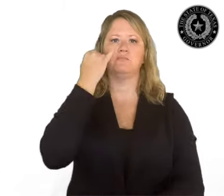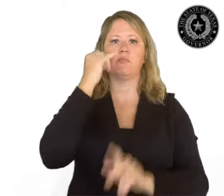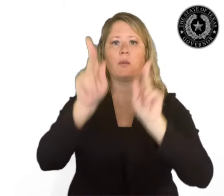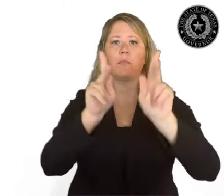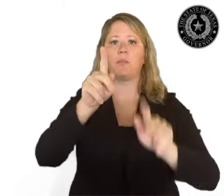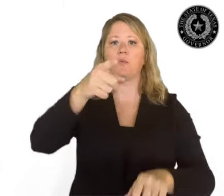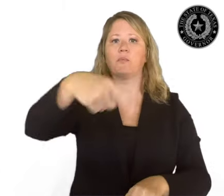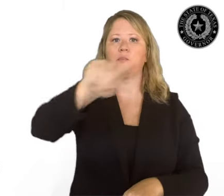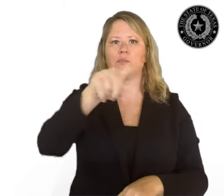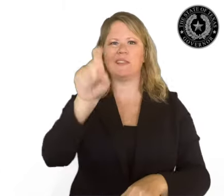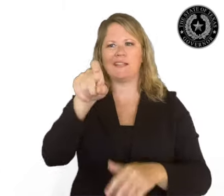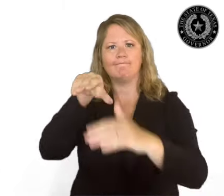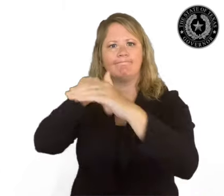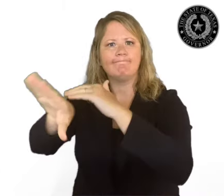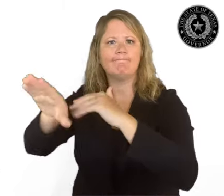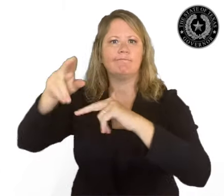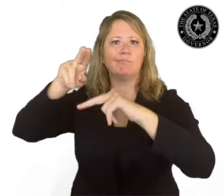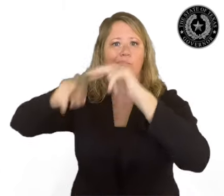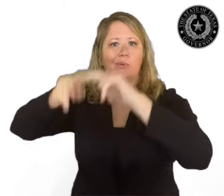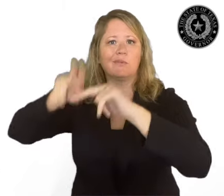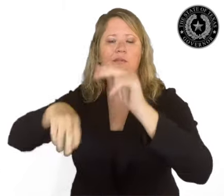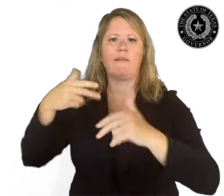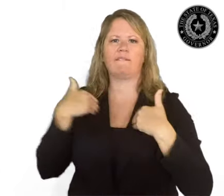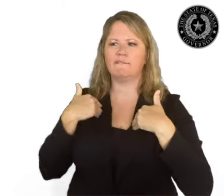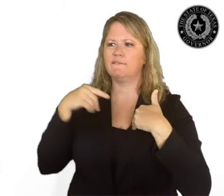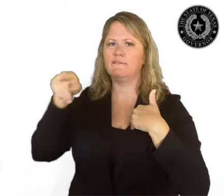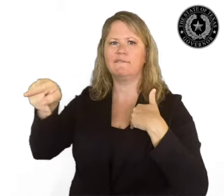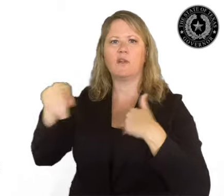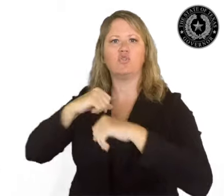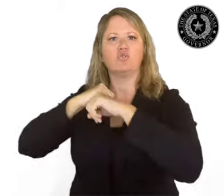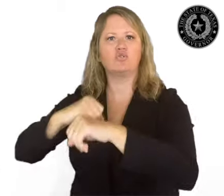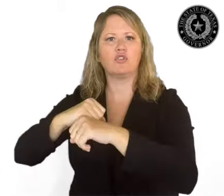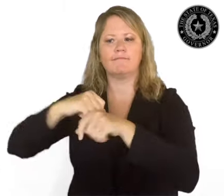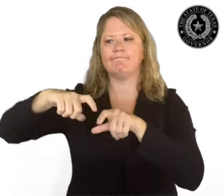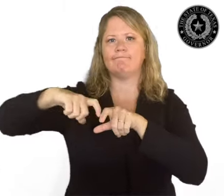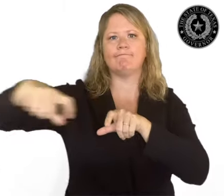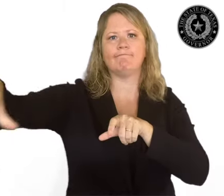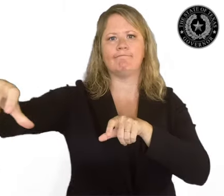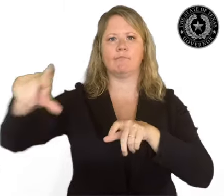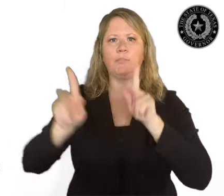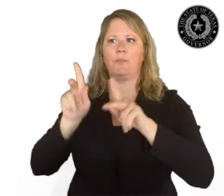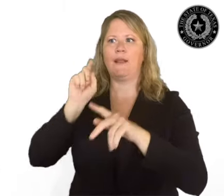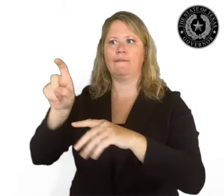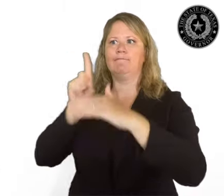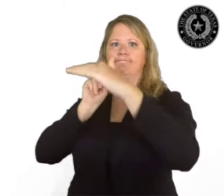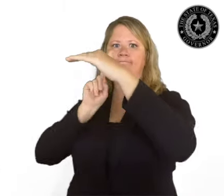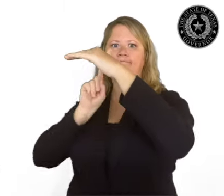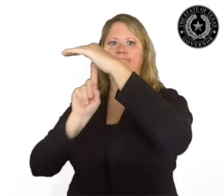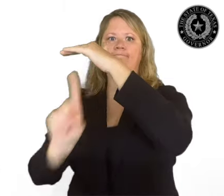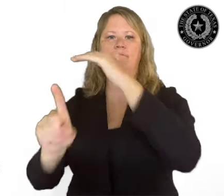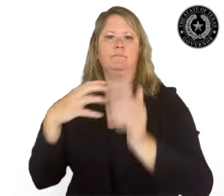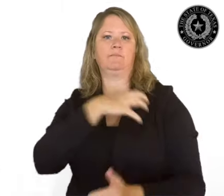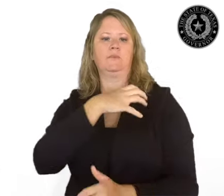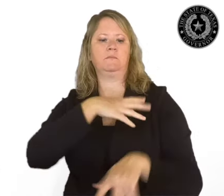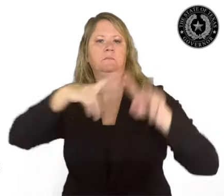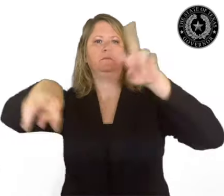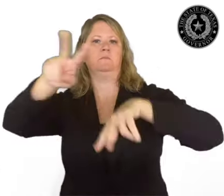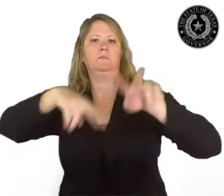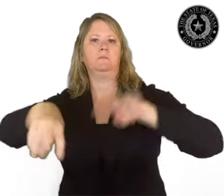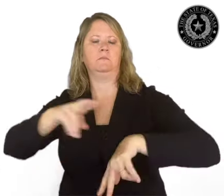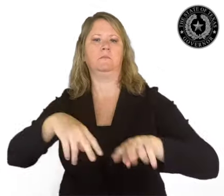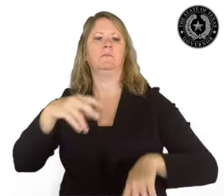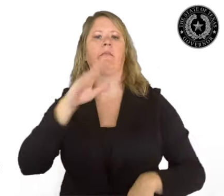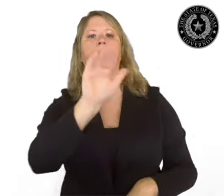Any person obtaining a service that requires temporary removal of the face covering for security surveillance, screening,